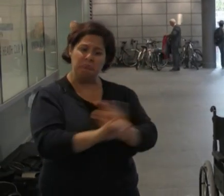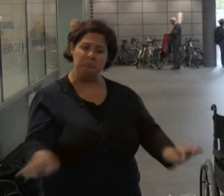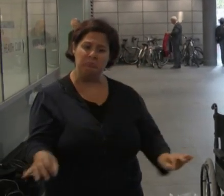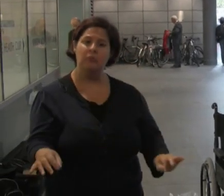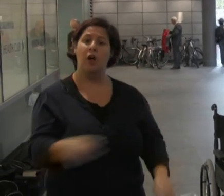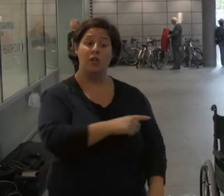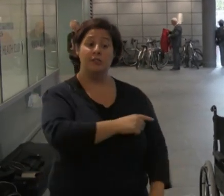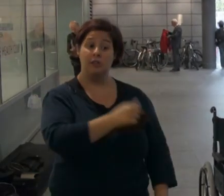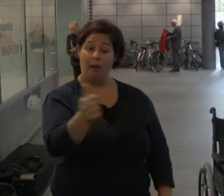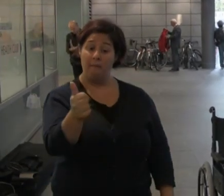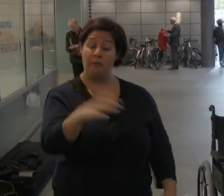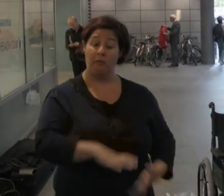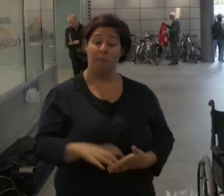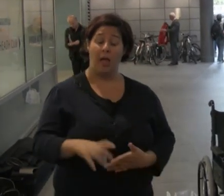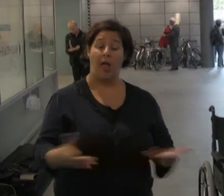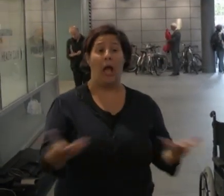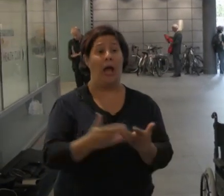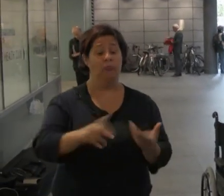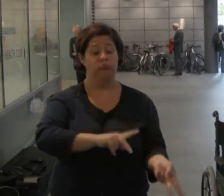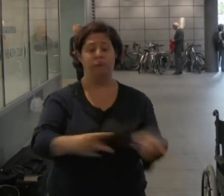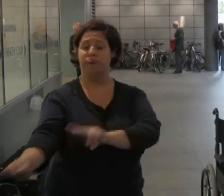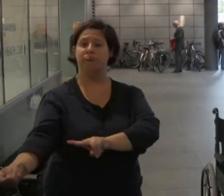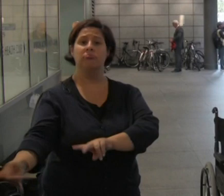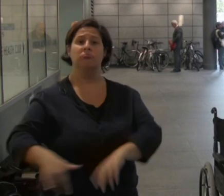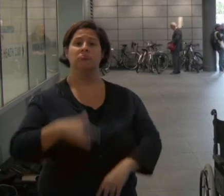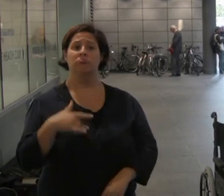Some are paying with their lives.